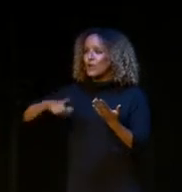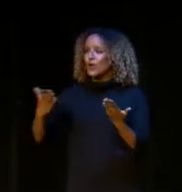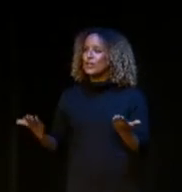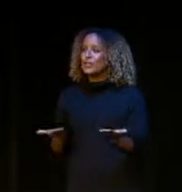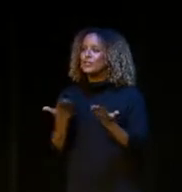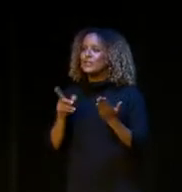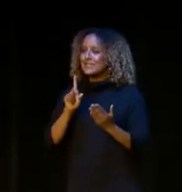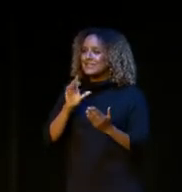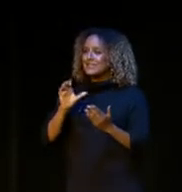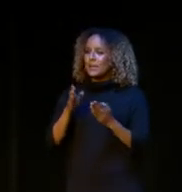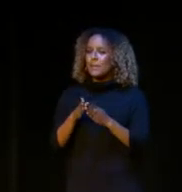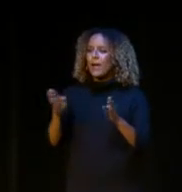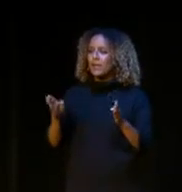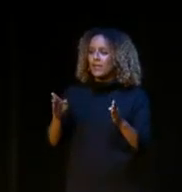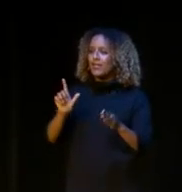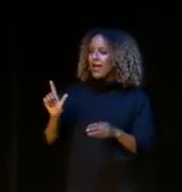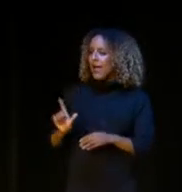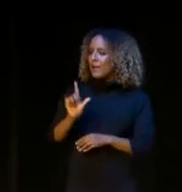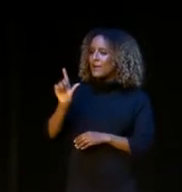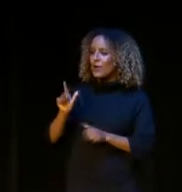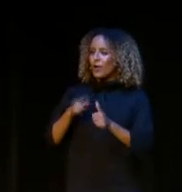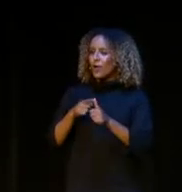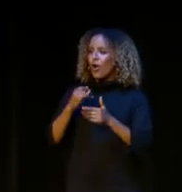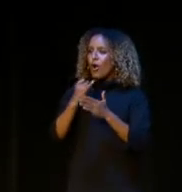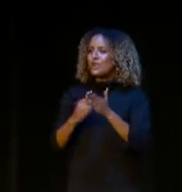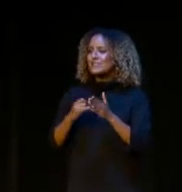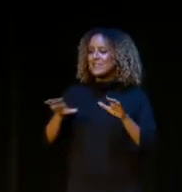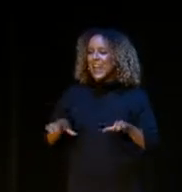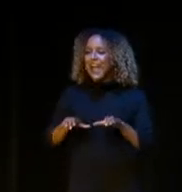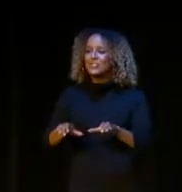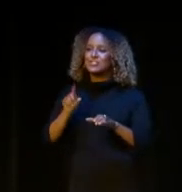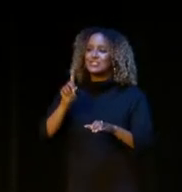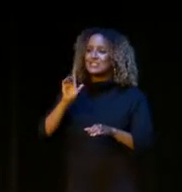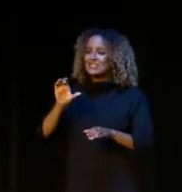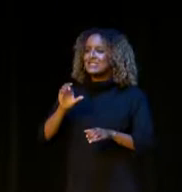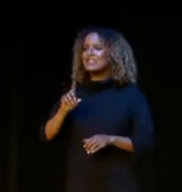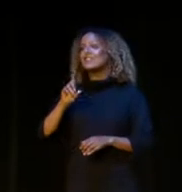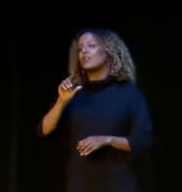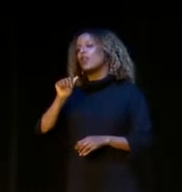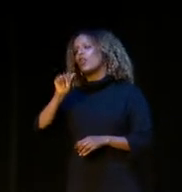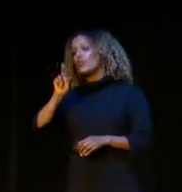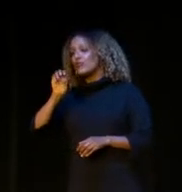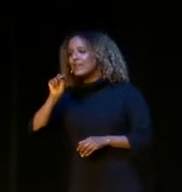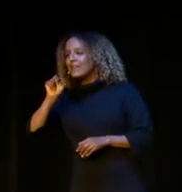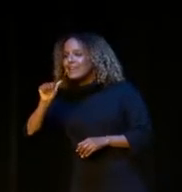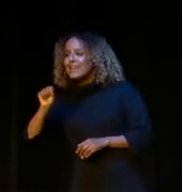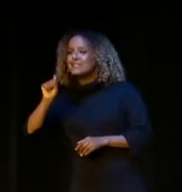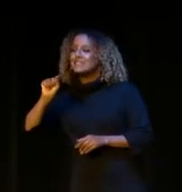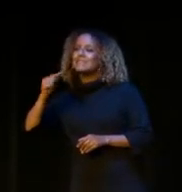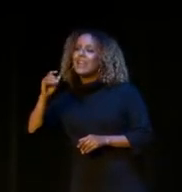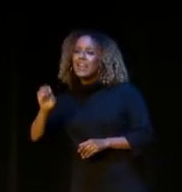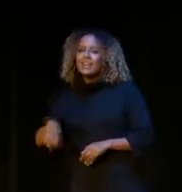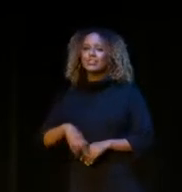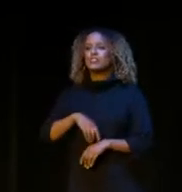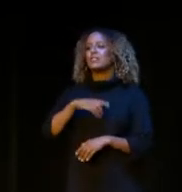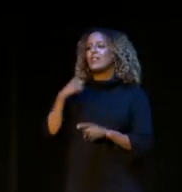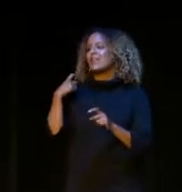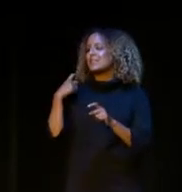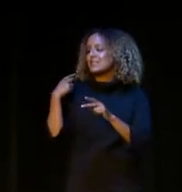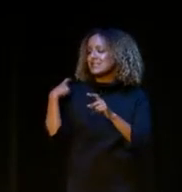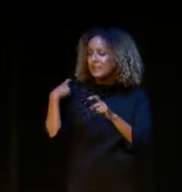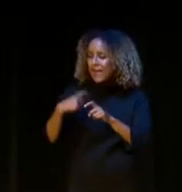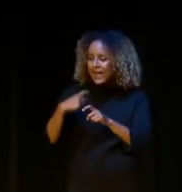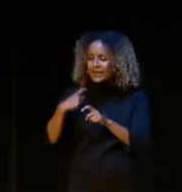from the D.C. Public Library, Arts in Action D.C., the Arena Stage, Anacostia Arts Center, Gala Hispanic,